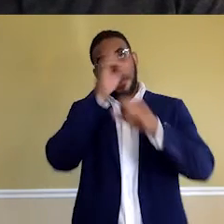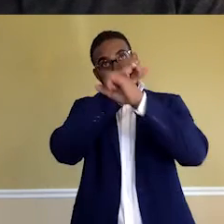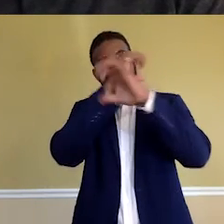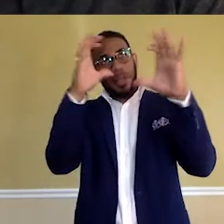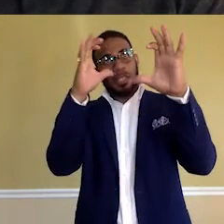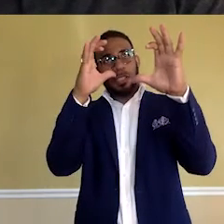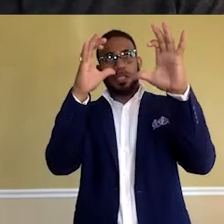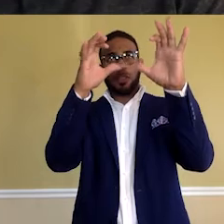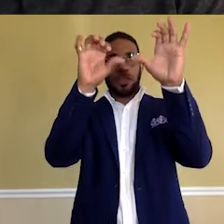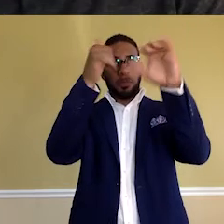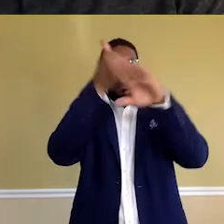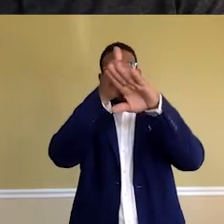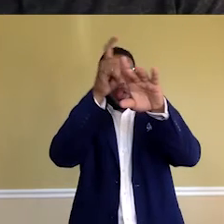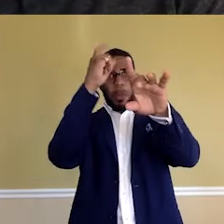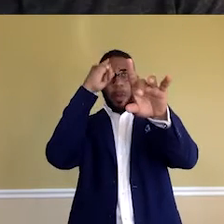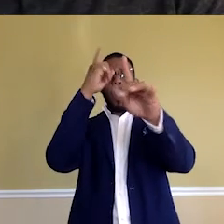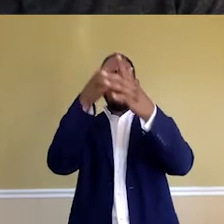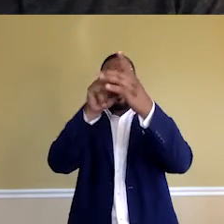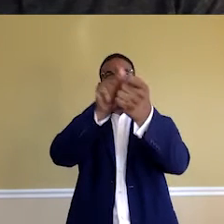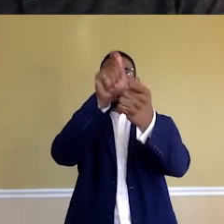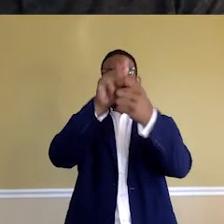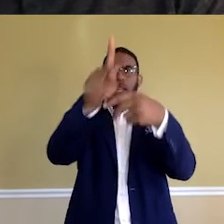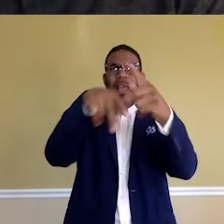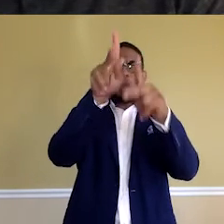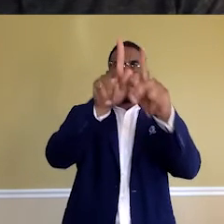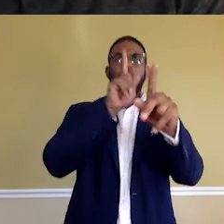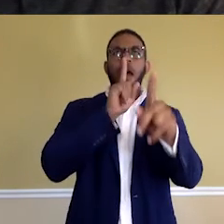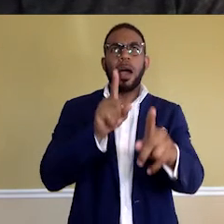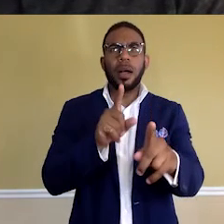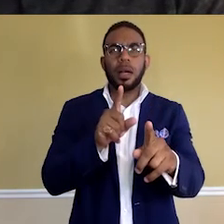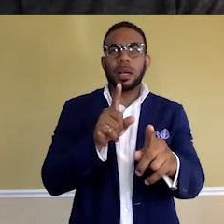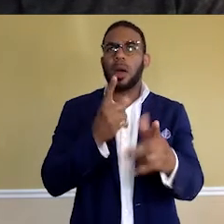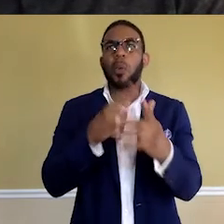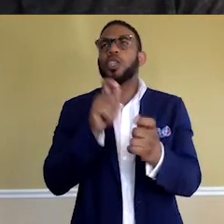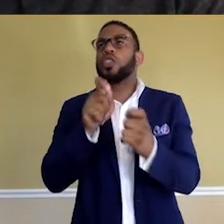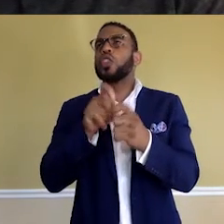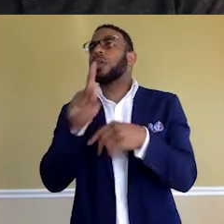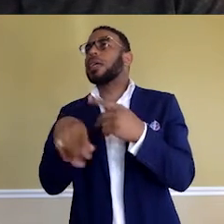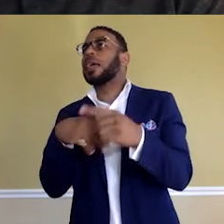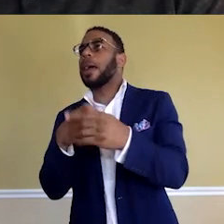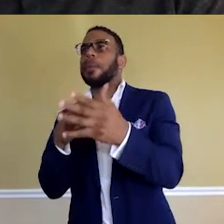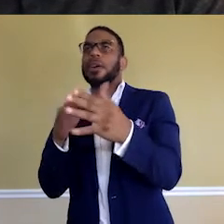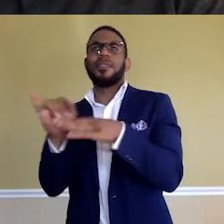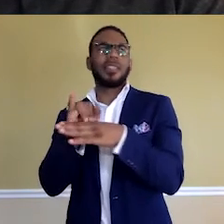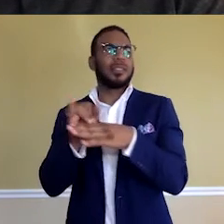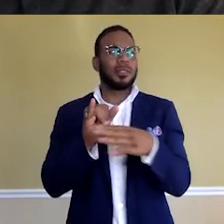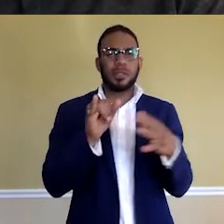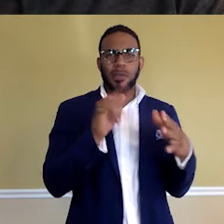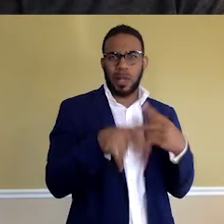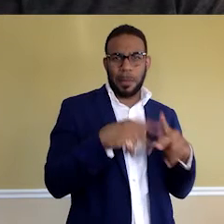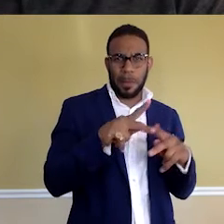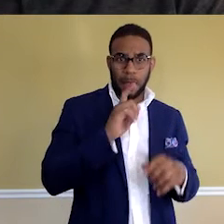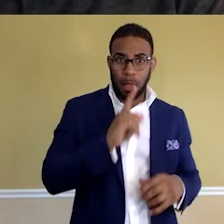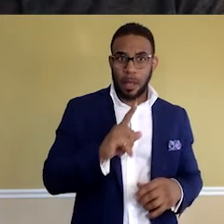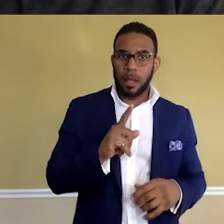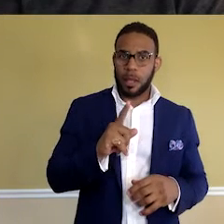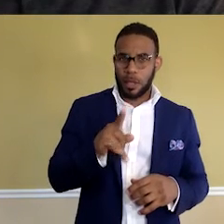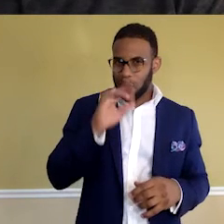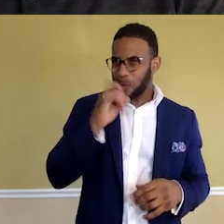mode and a model in your mind of what a certain type of people are or what a certain type of industry, what kind of people they are, and you don't see yourself like